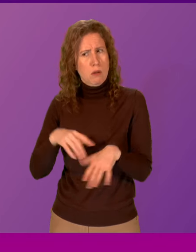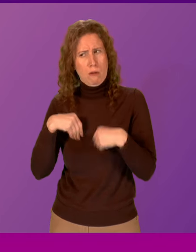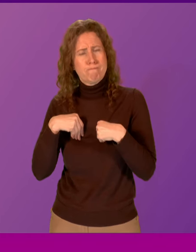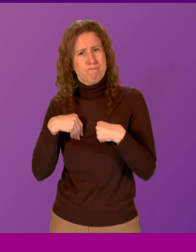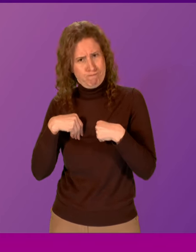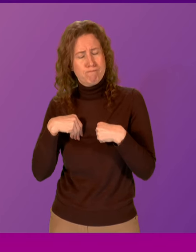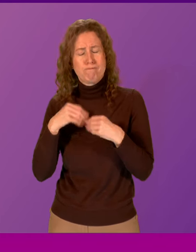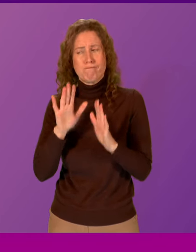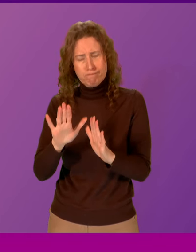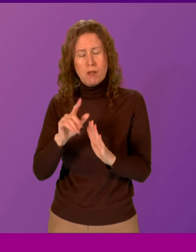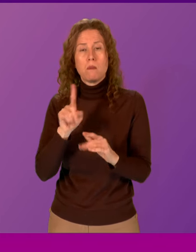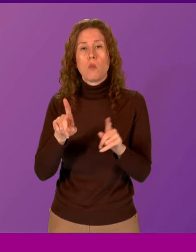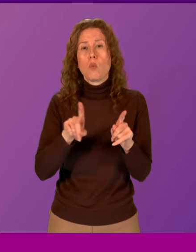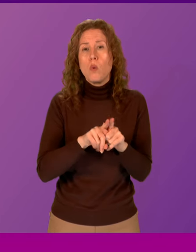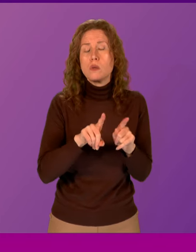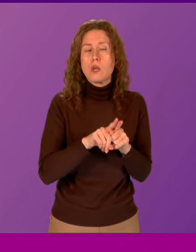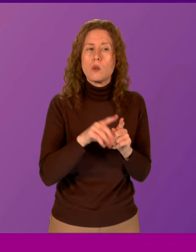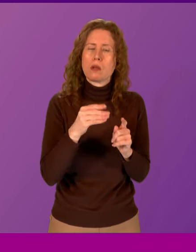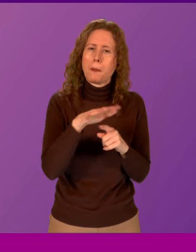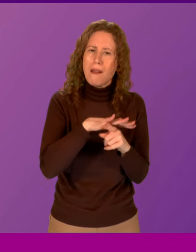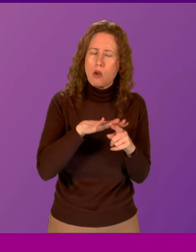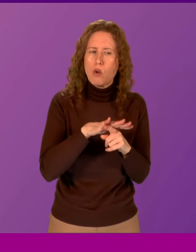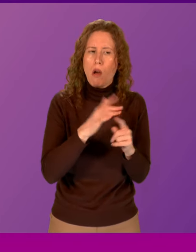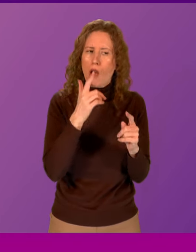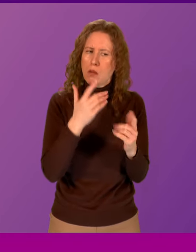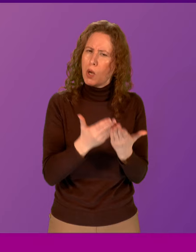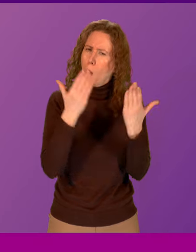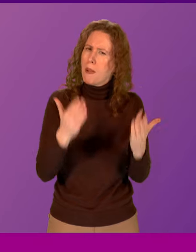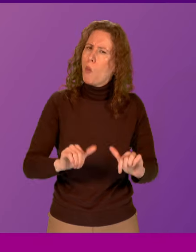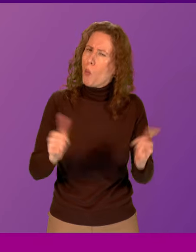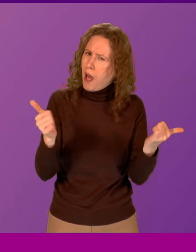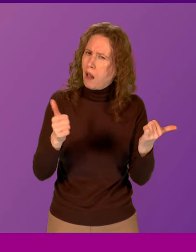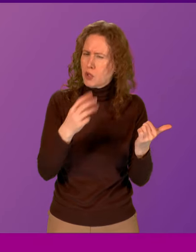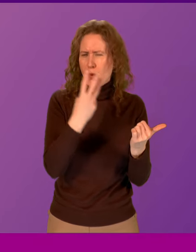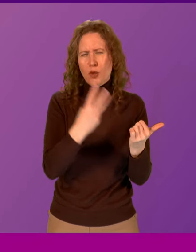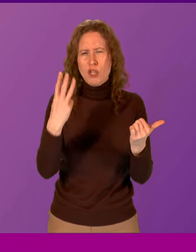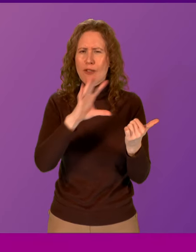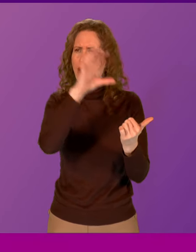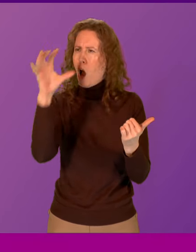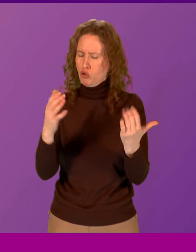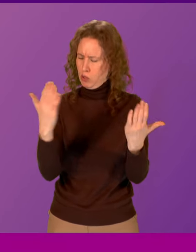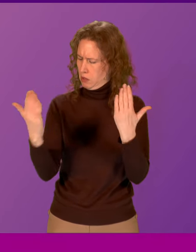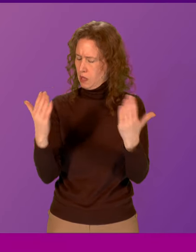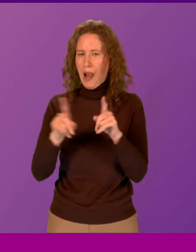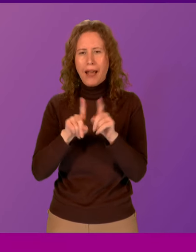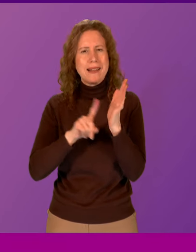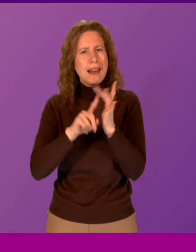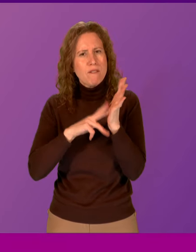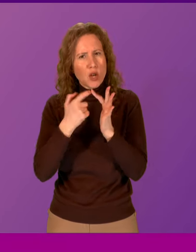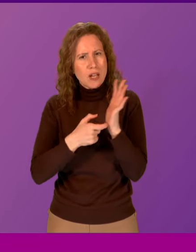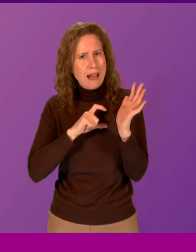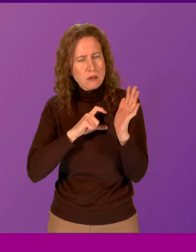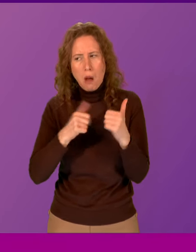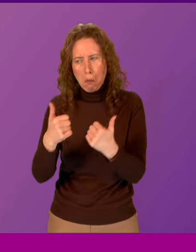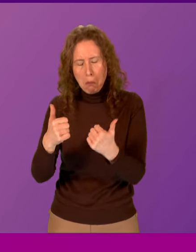me. I should say, of course, there are areas where we compare very favourably to those 33 countries in terms of liver cancer, for example,